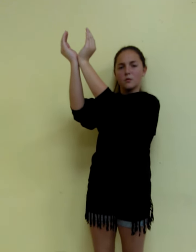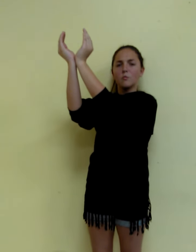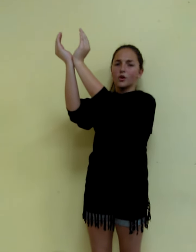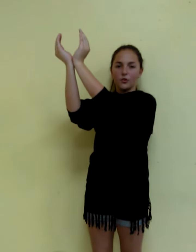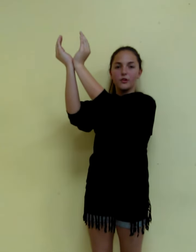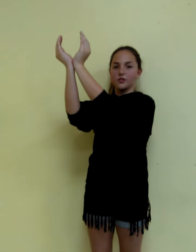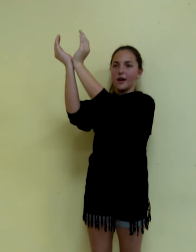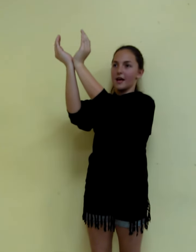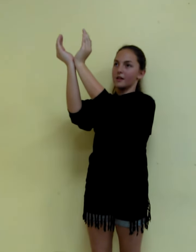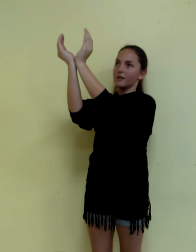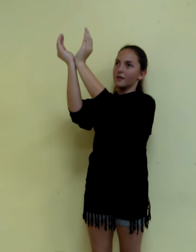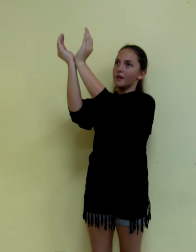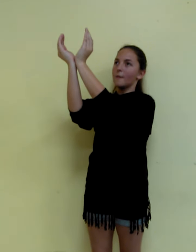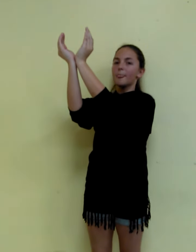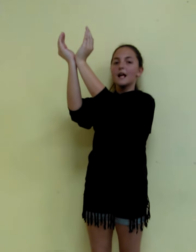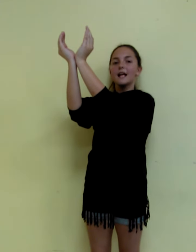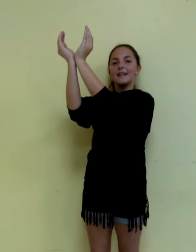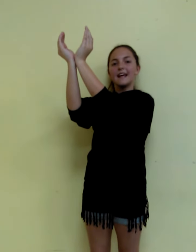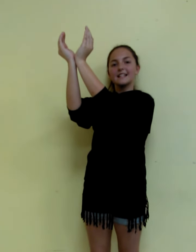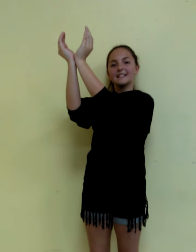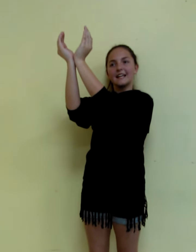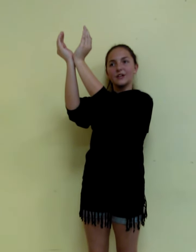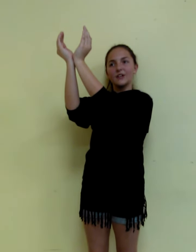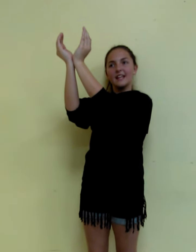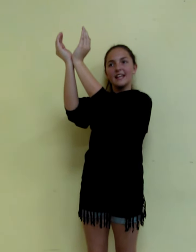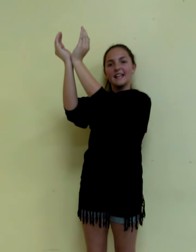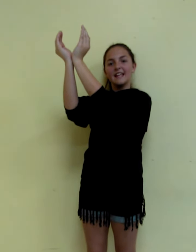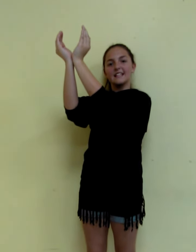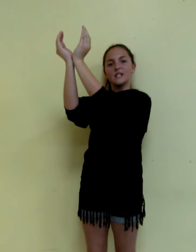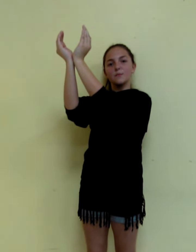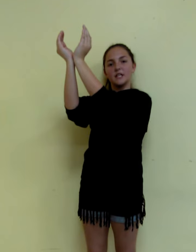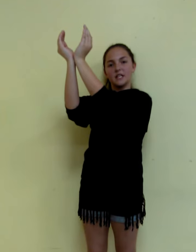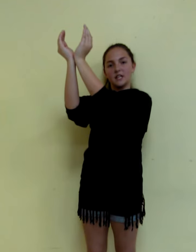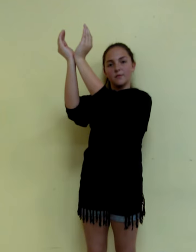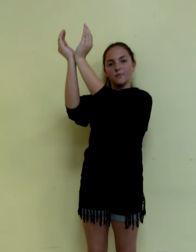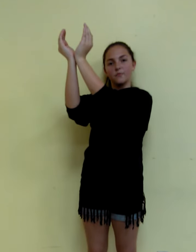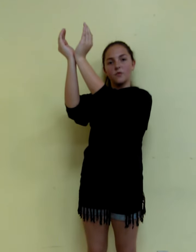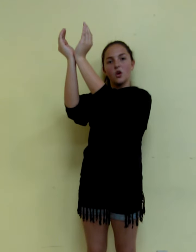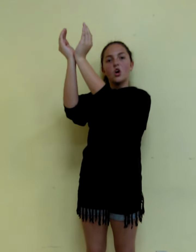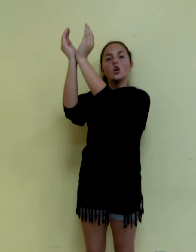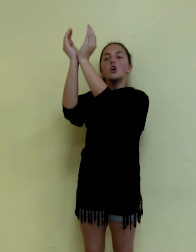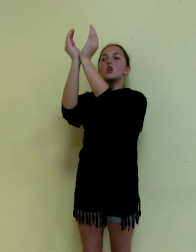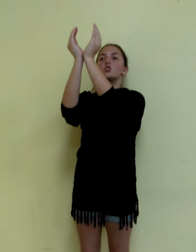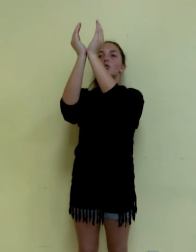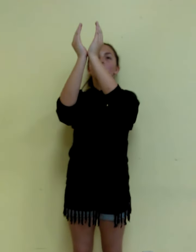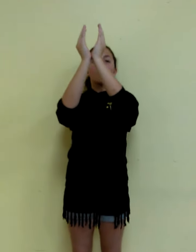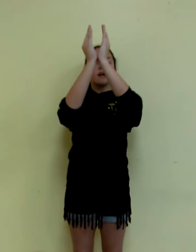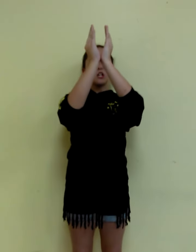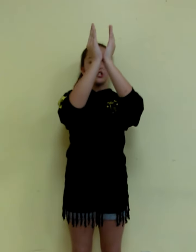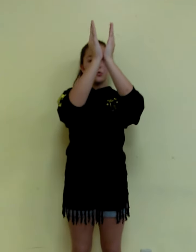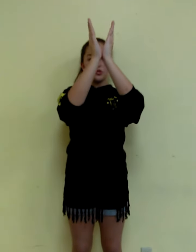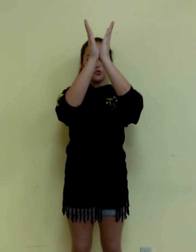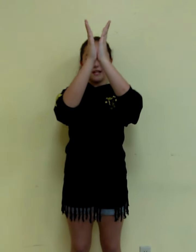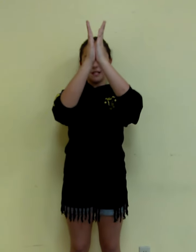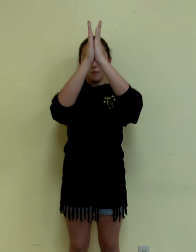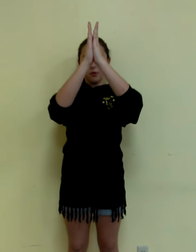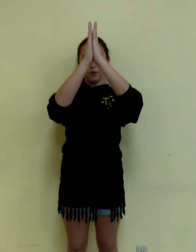or towards your head. Next letter is P. You're going to straighten both,